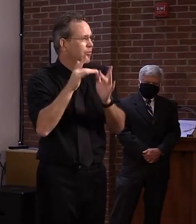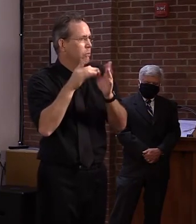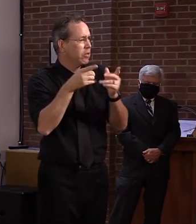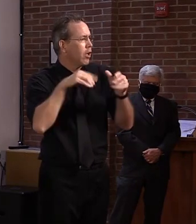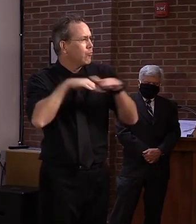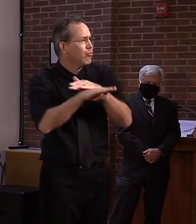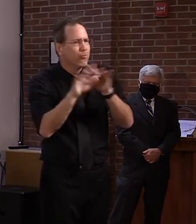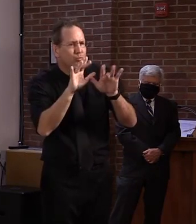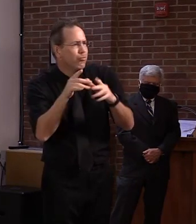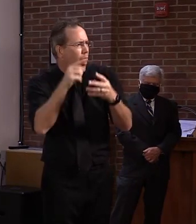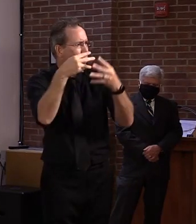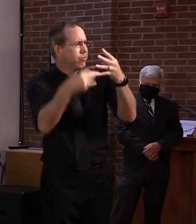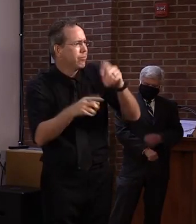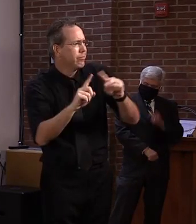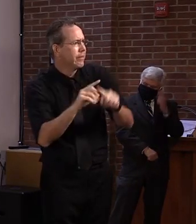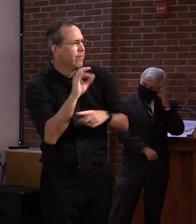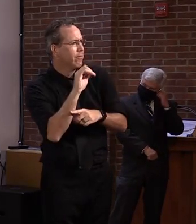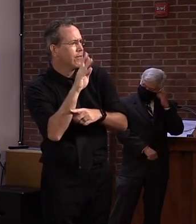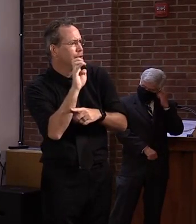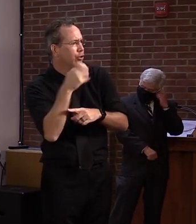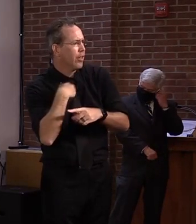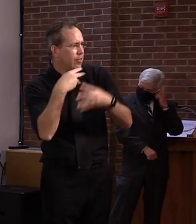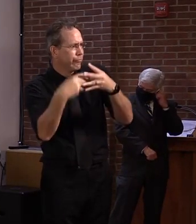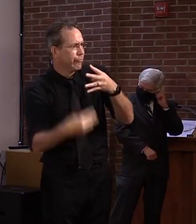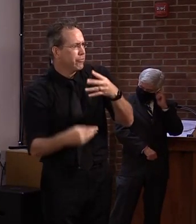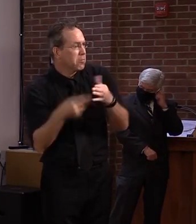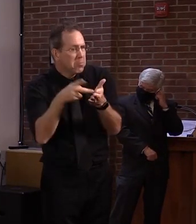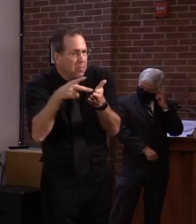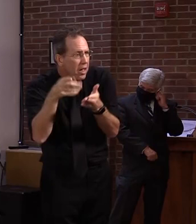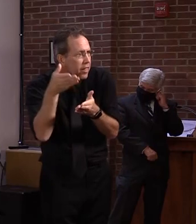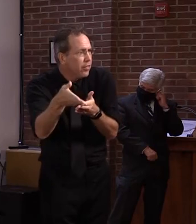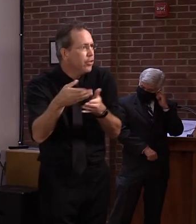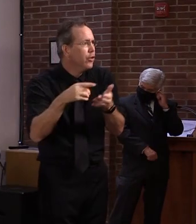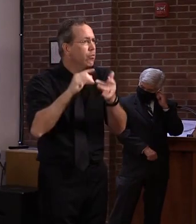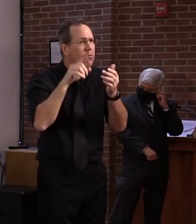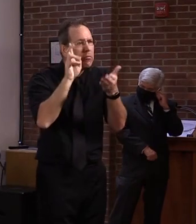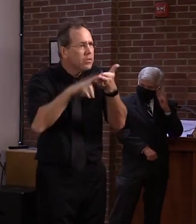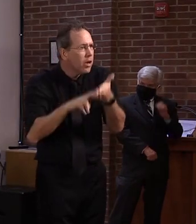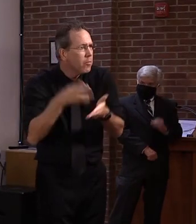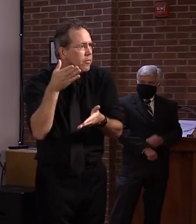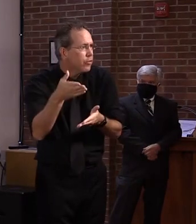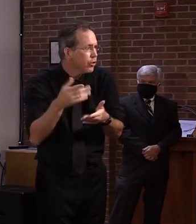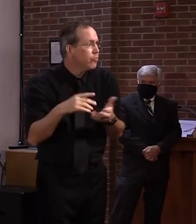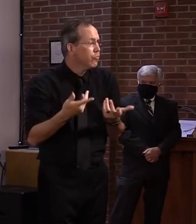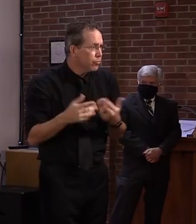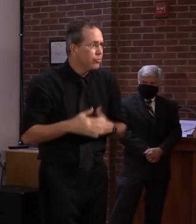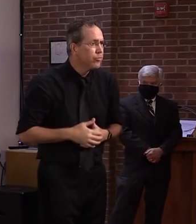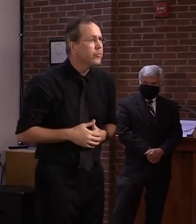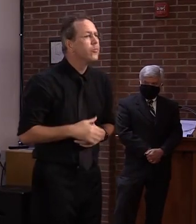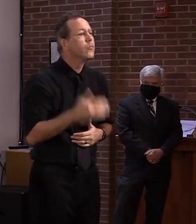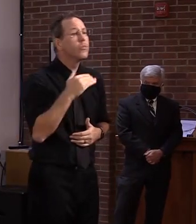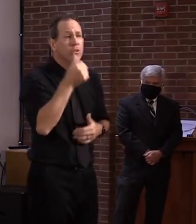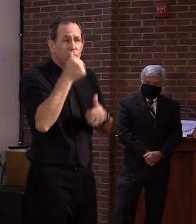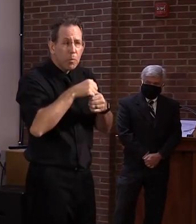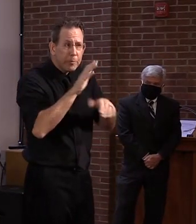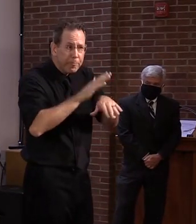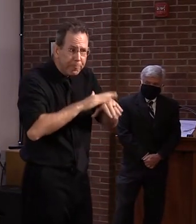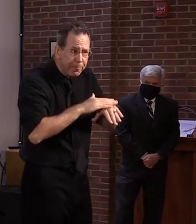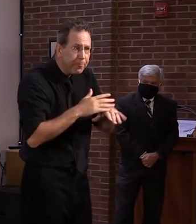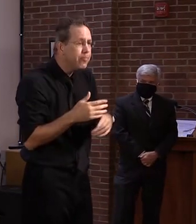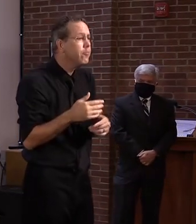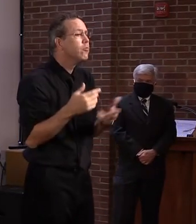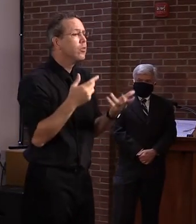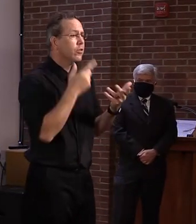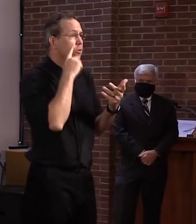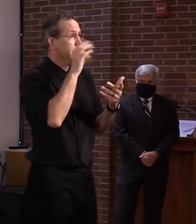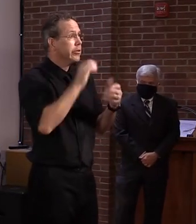In addition, I want to remind Vermonters that the state of emergency order specific to DMV is still